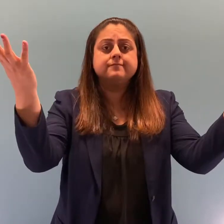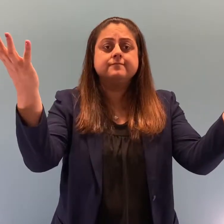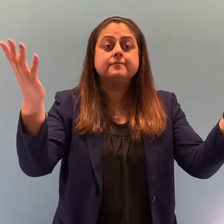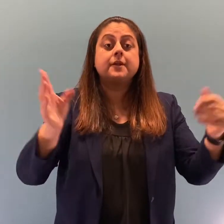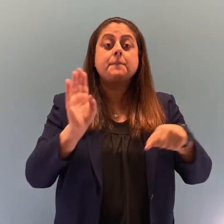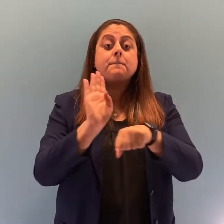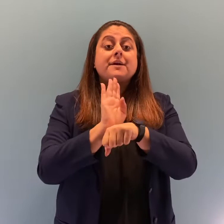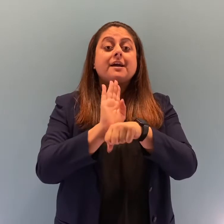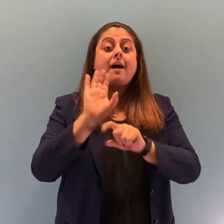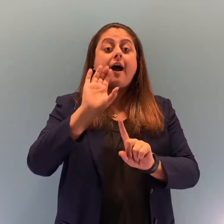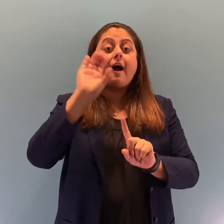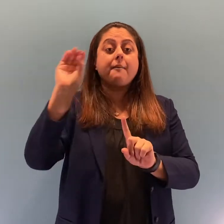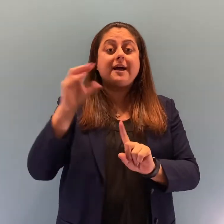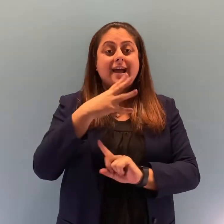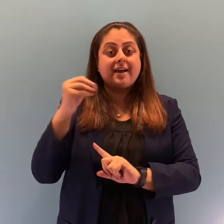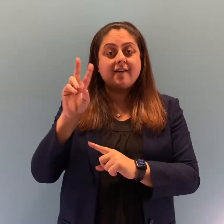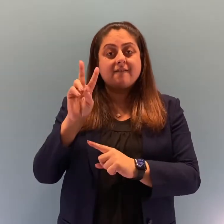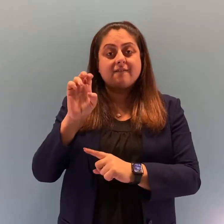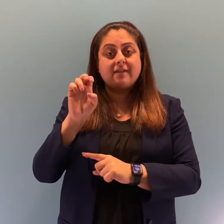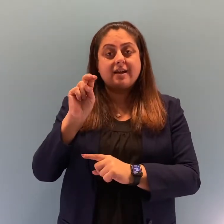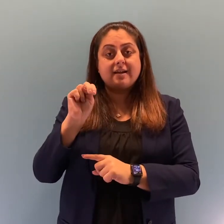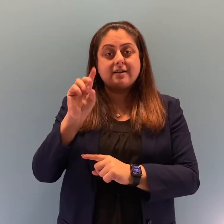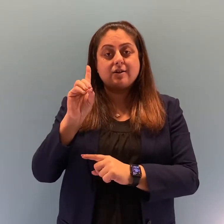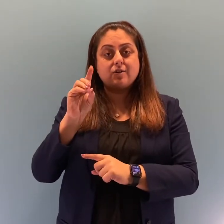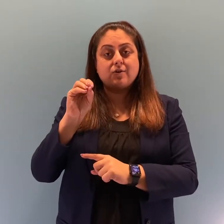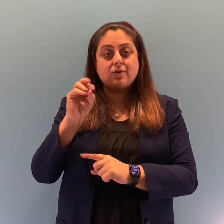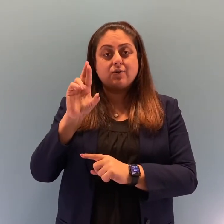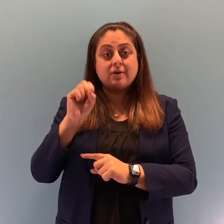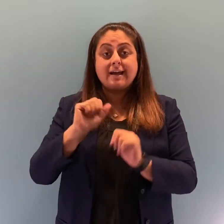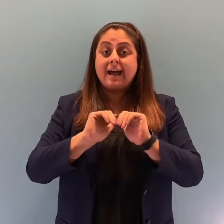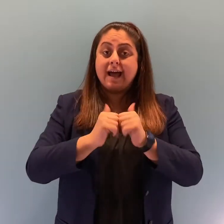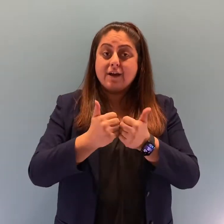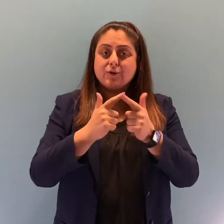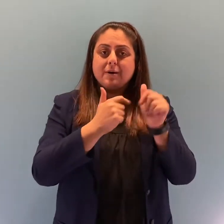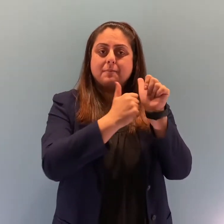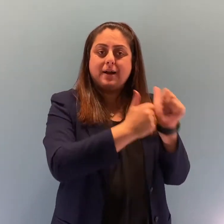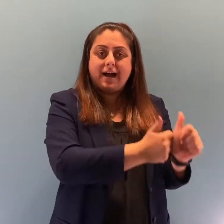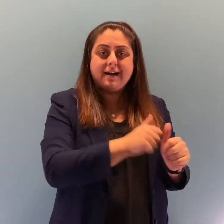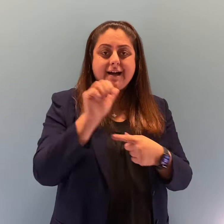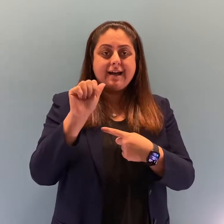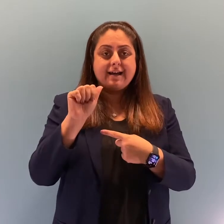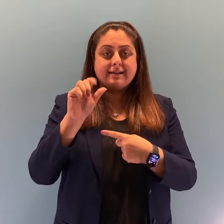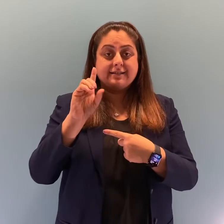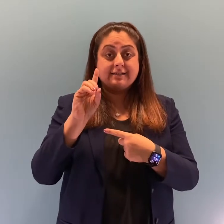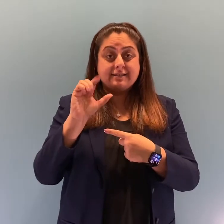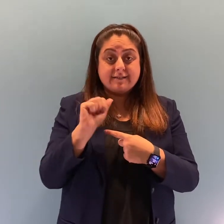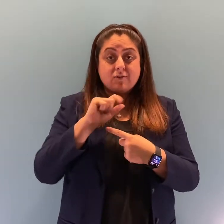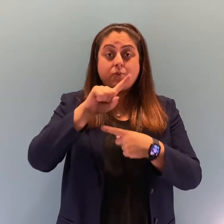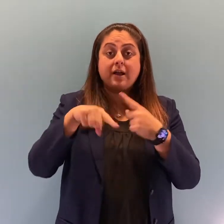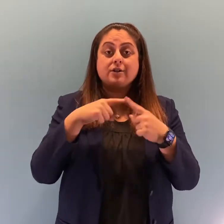when using AI or other algorithms, including if employers can ask about disabilities and medical